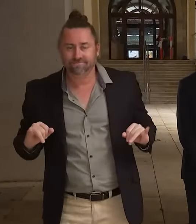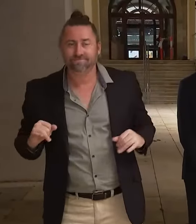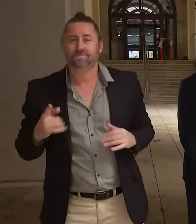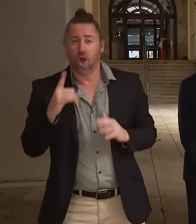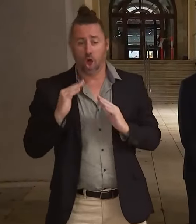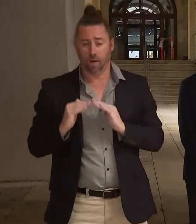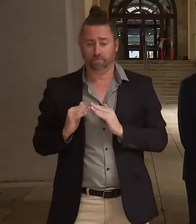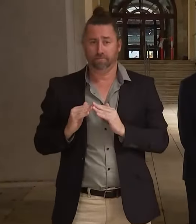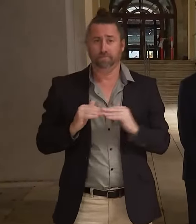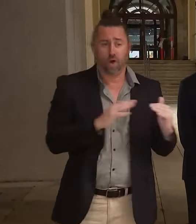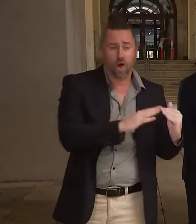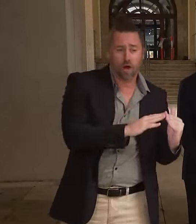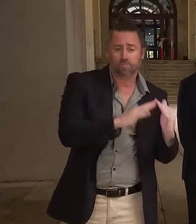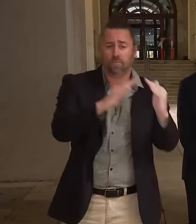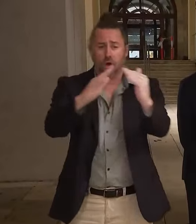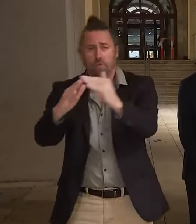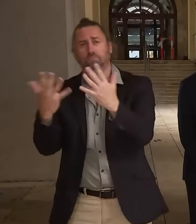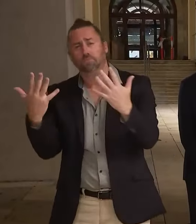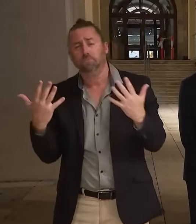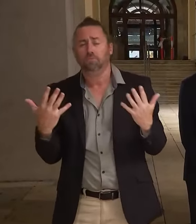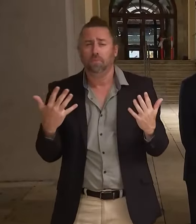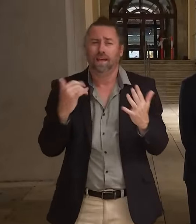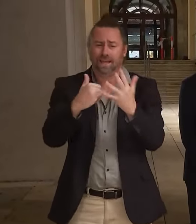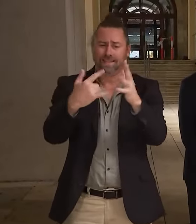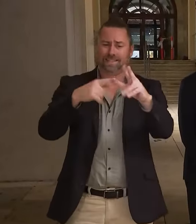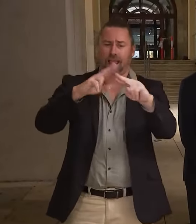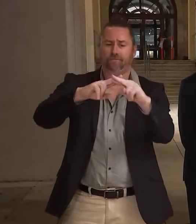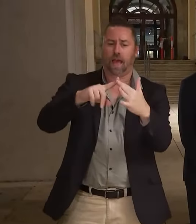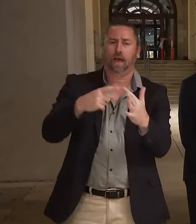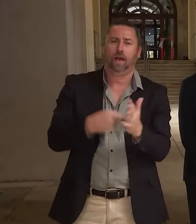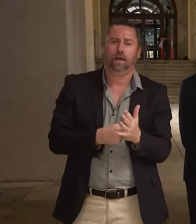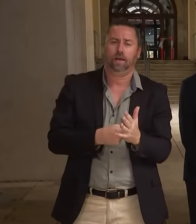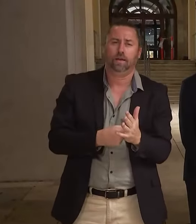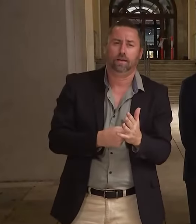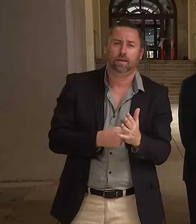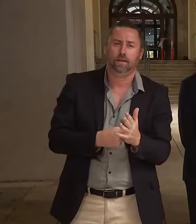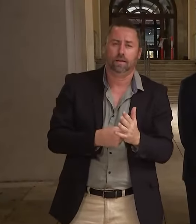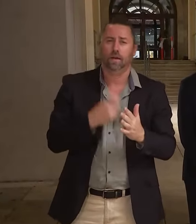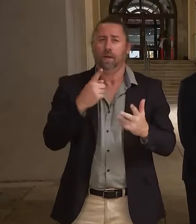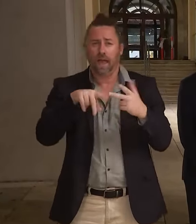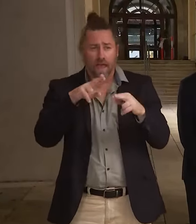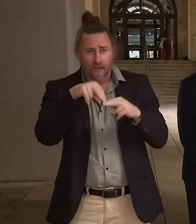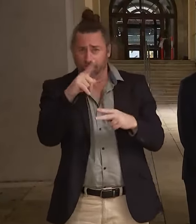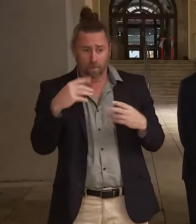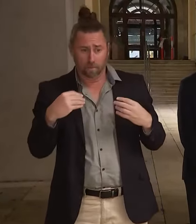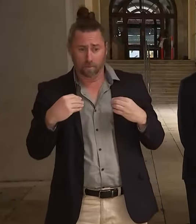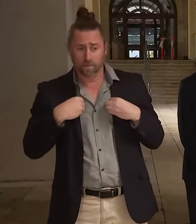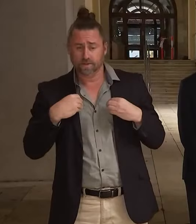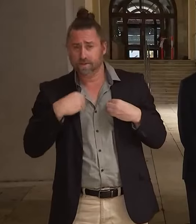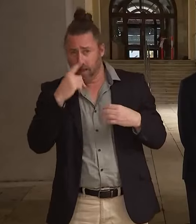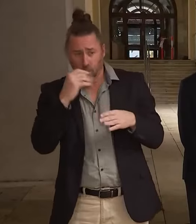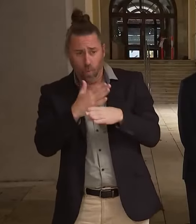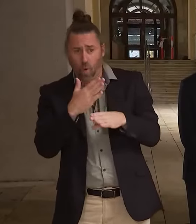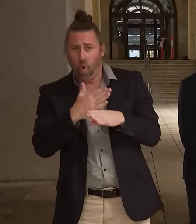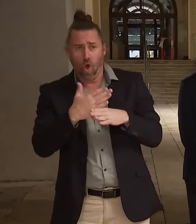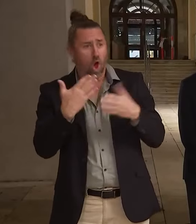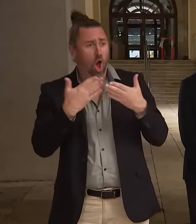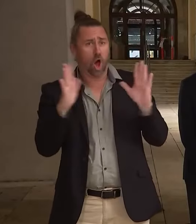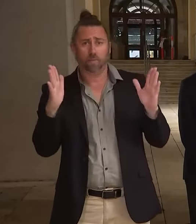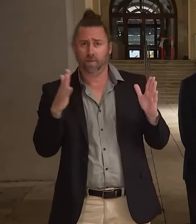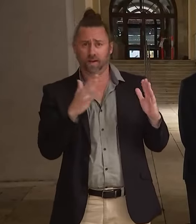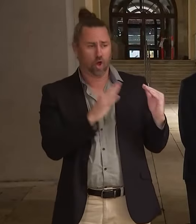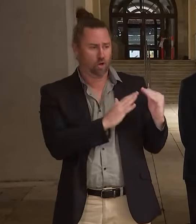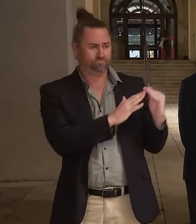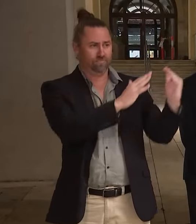that we know when people, businesses can continue working if they can have their staff working from home. So that doesn't